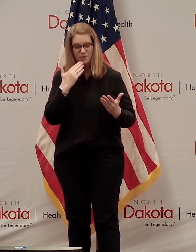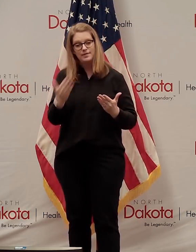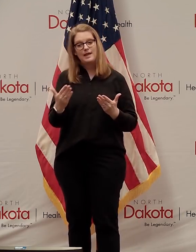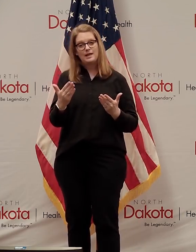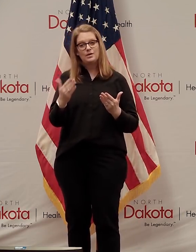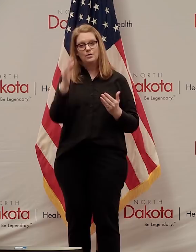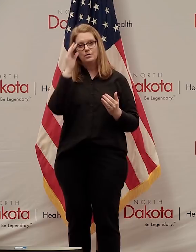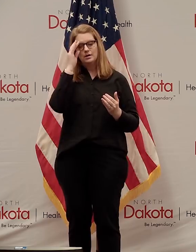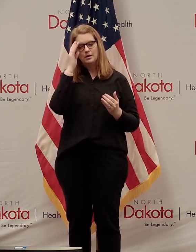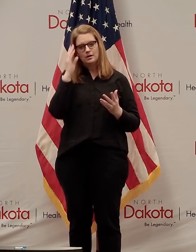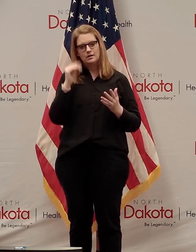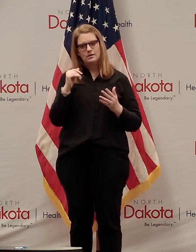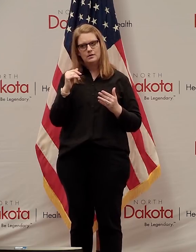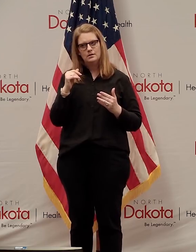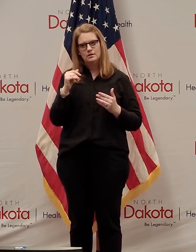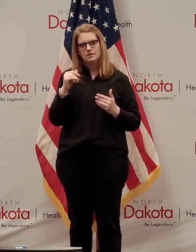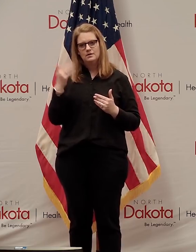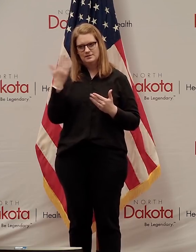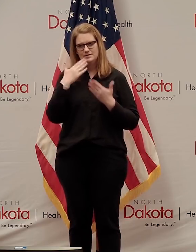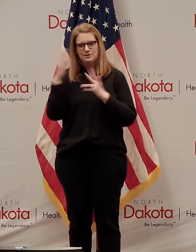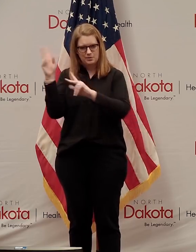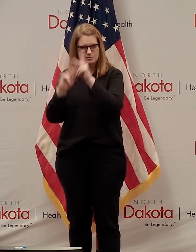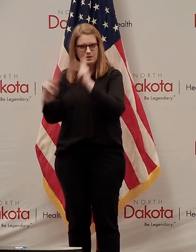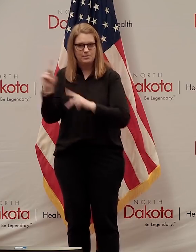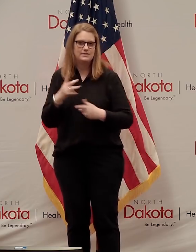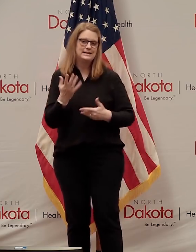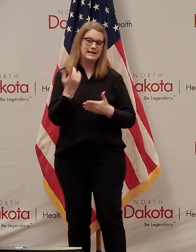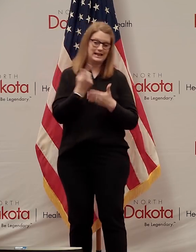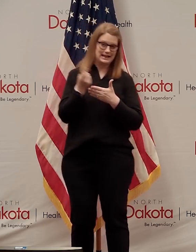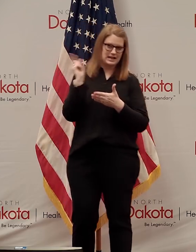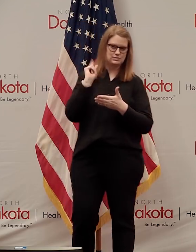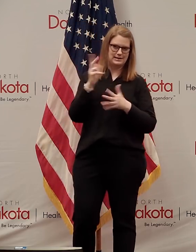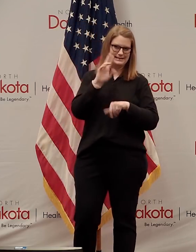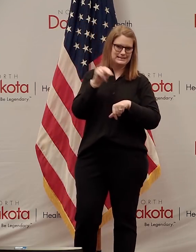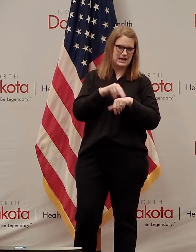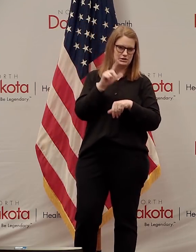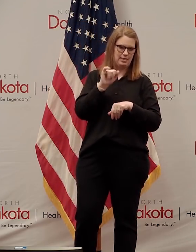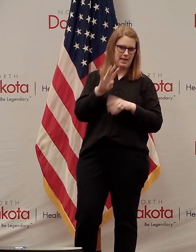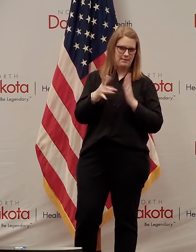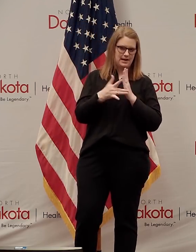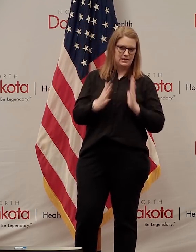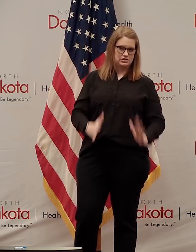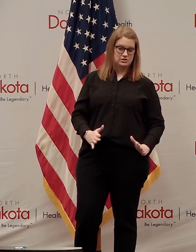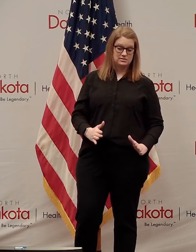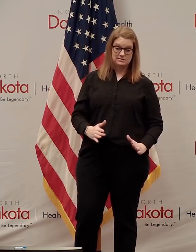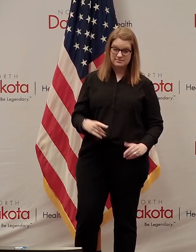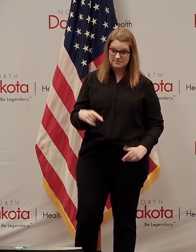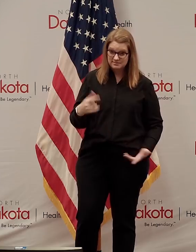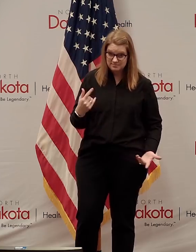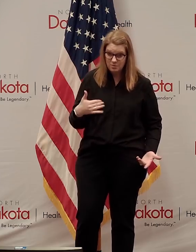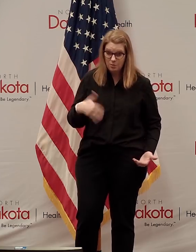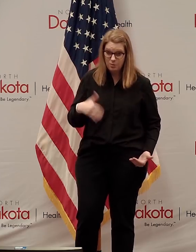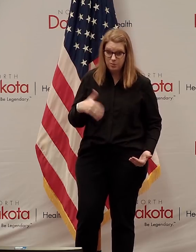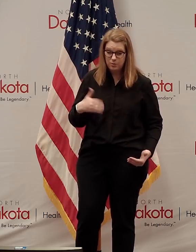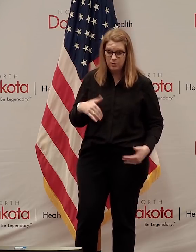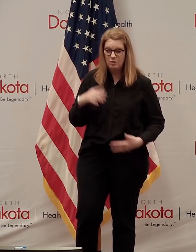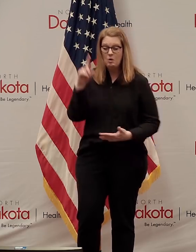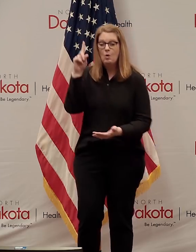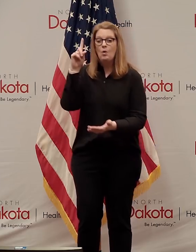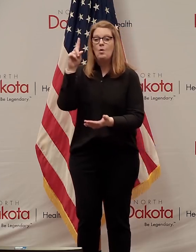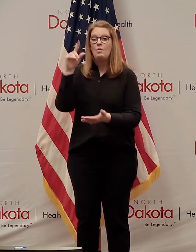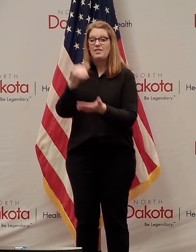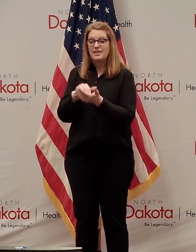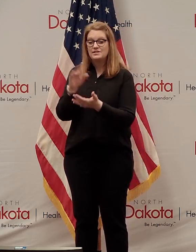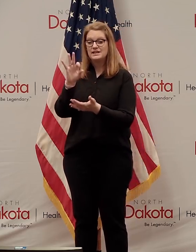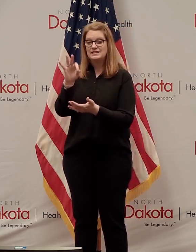the people. know last week was national lab technicians, but to get this kind of volume which is way more than 10